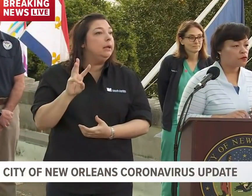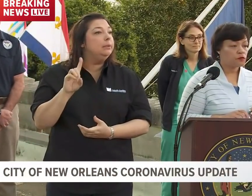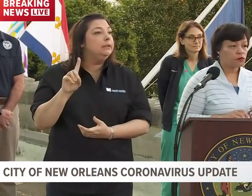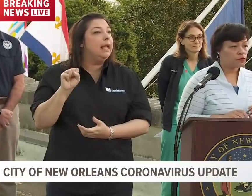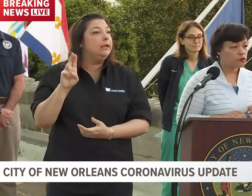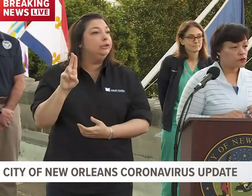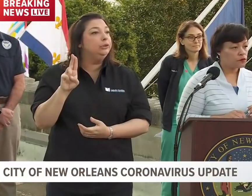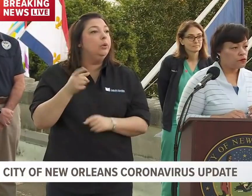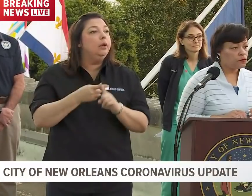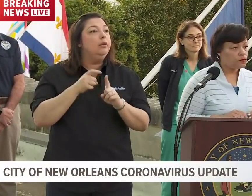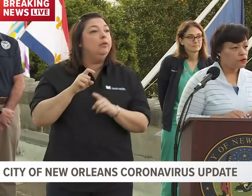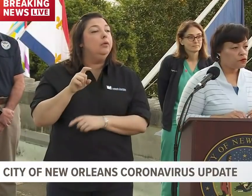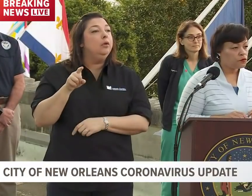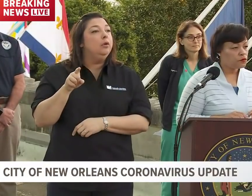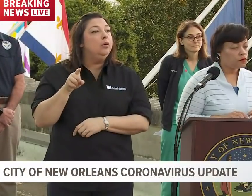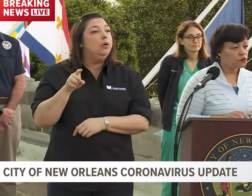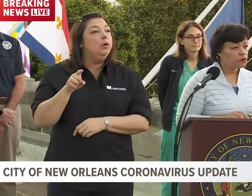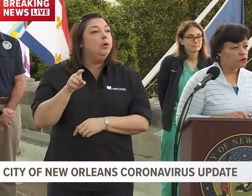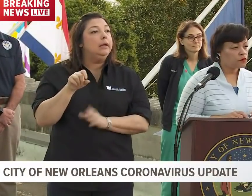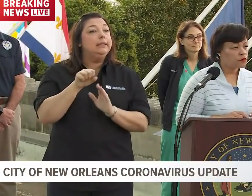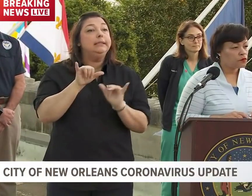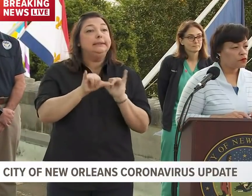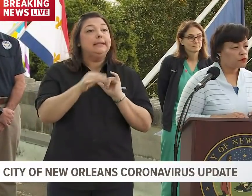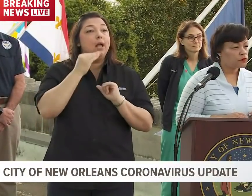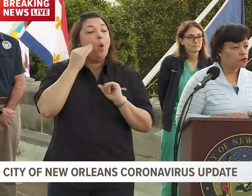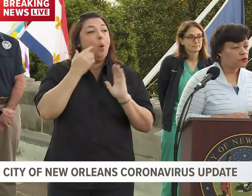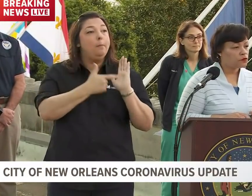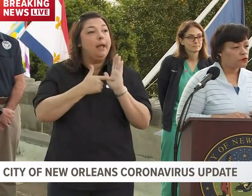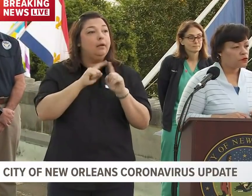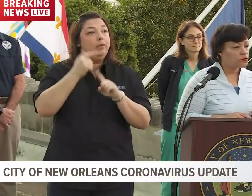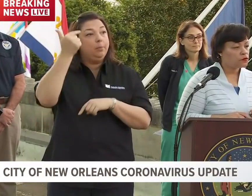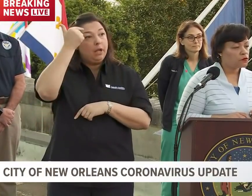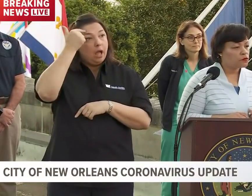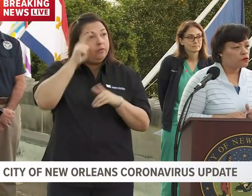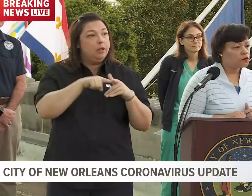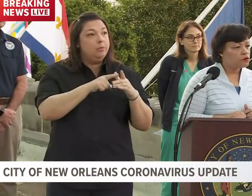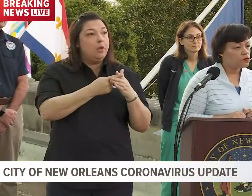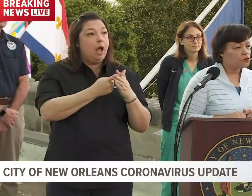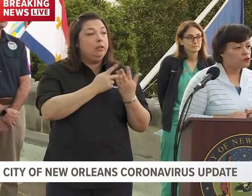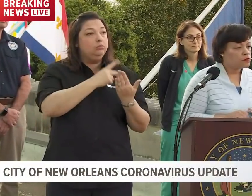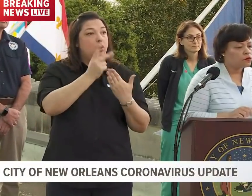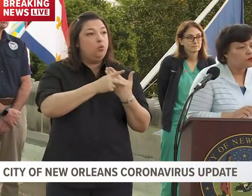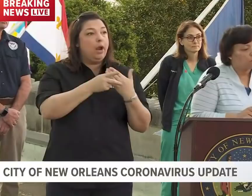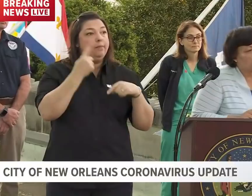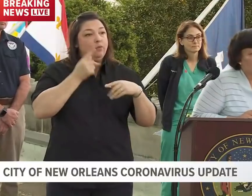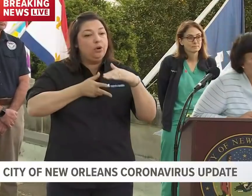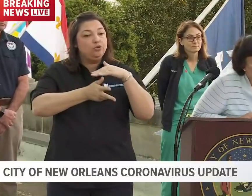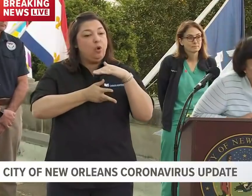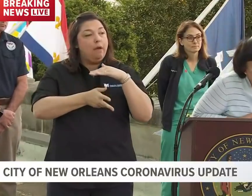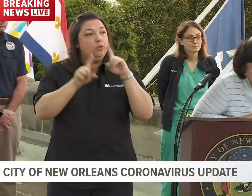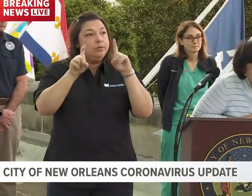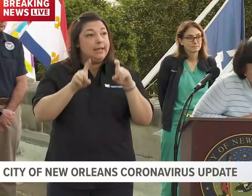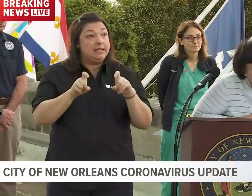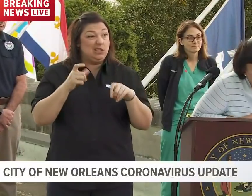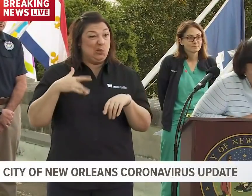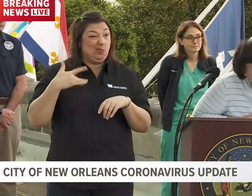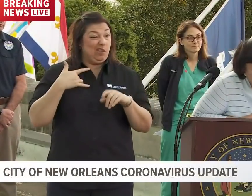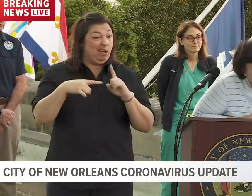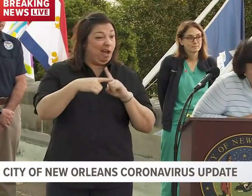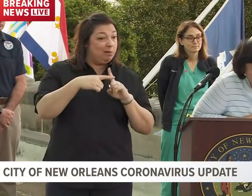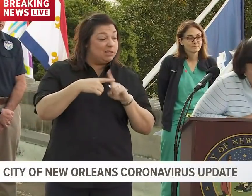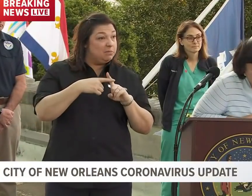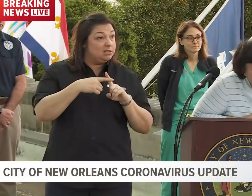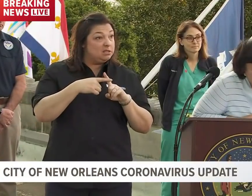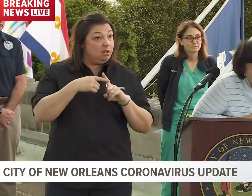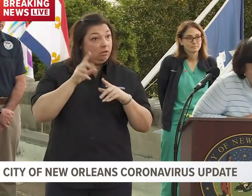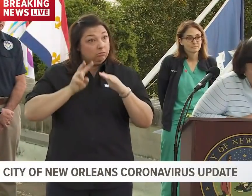This is from Sherman DeSalle. With the stay-at-home mandates by the governor and the pilot drive-through testing, do you feel optimistic at all about us seeing a change in